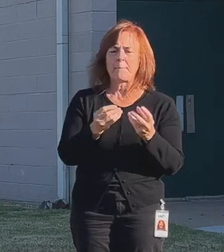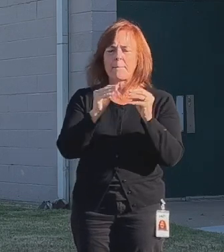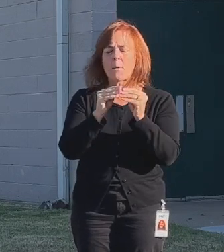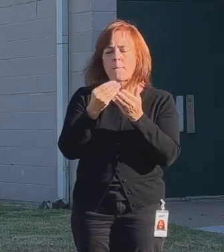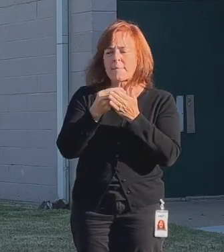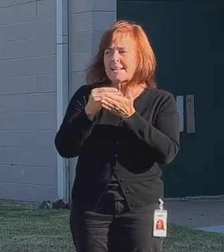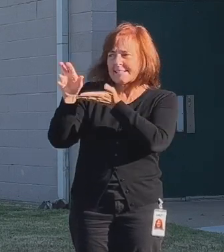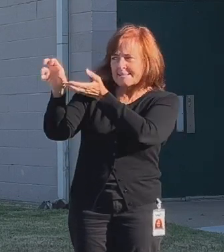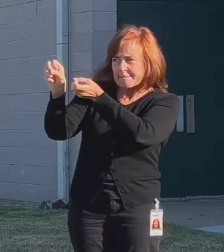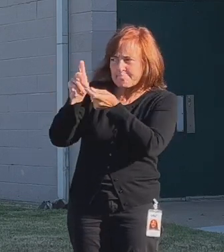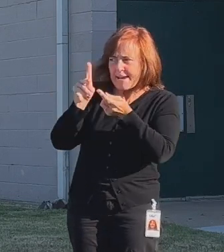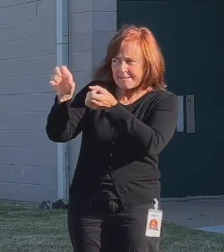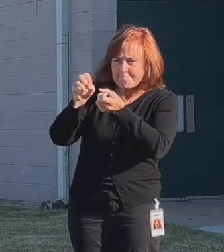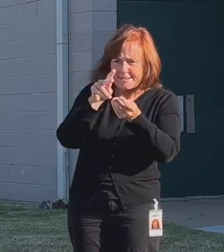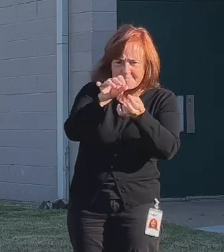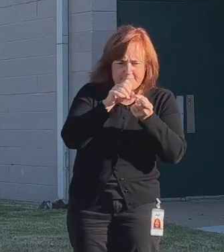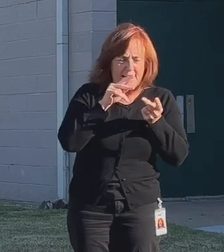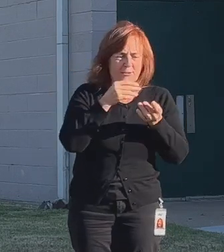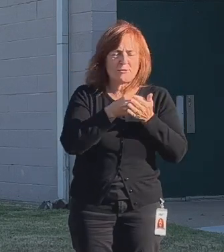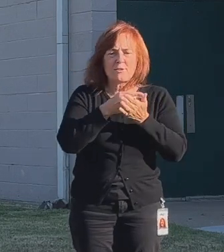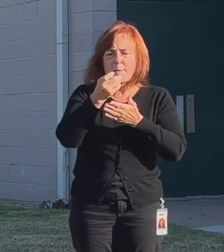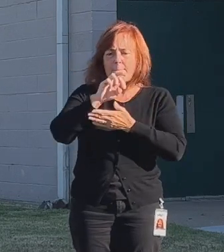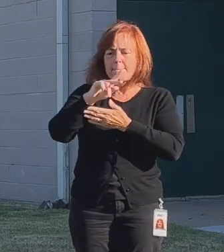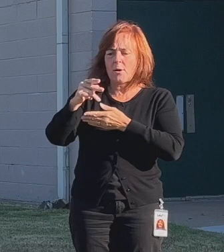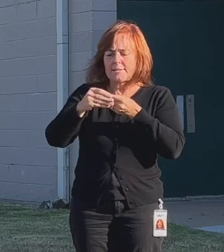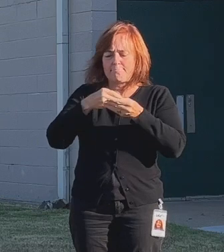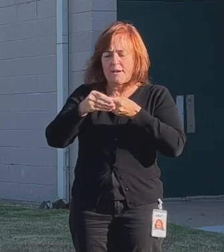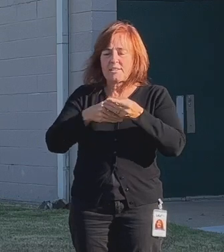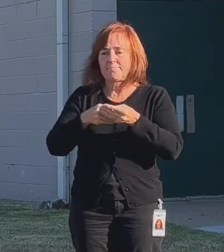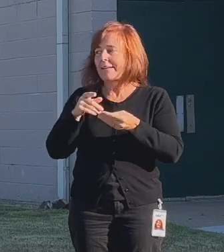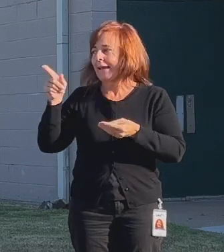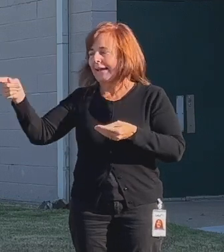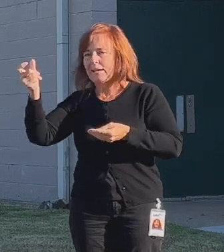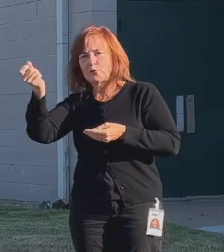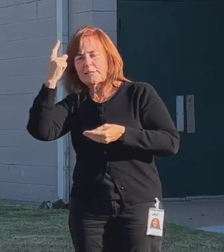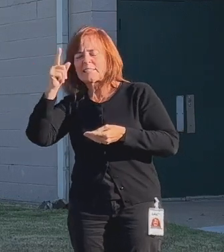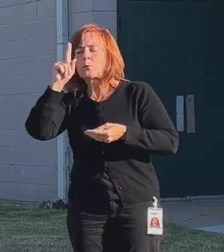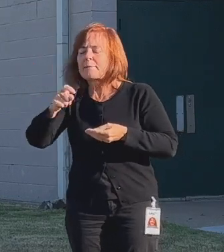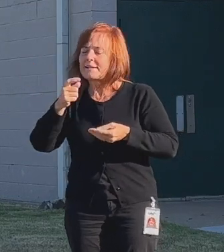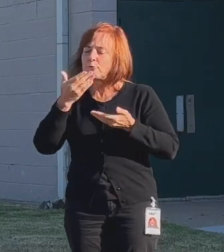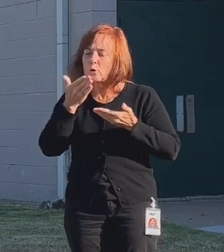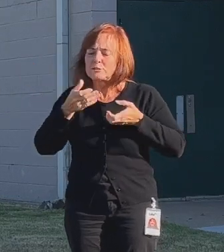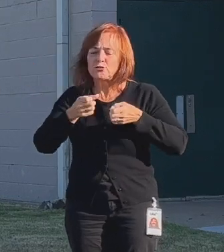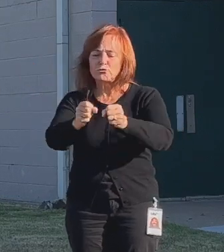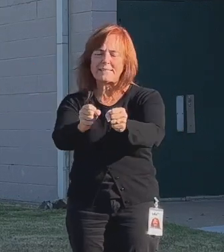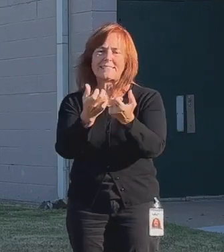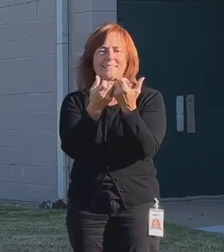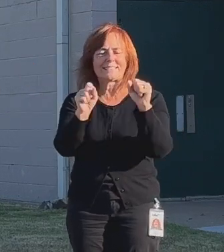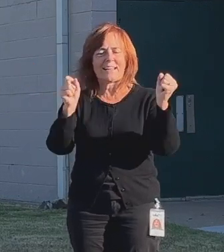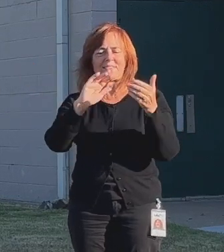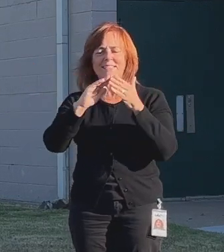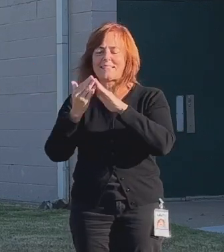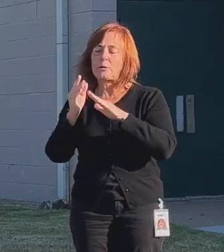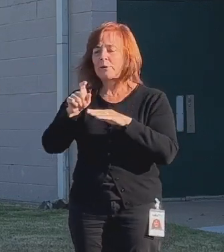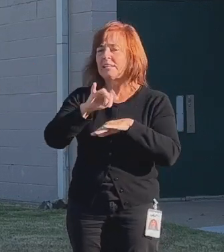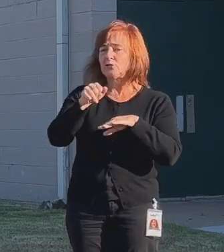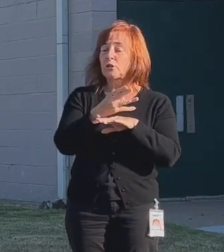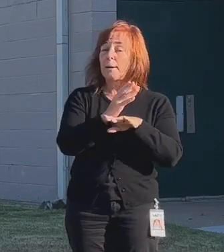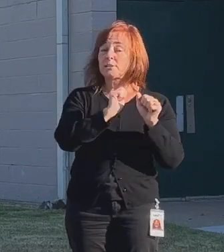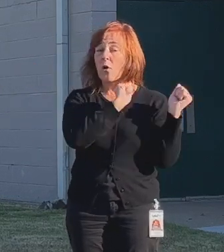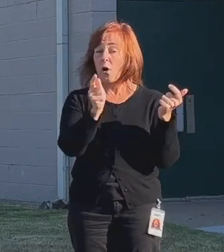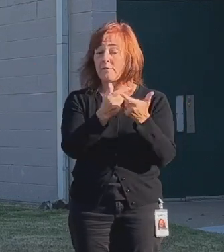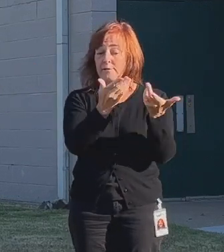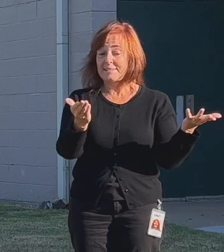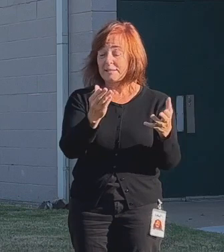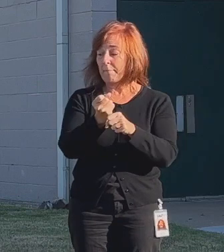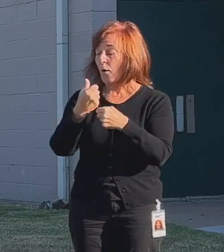money that has come back into the parks budget because he understands we need good streets. We need a safe city, we need jobs, we need all of those things, but